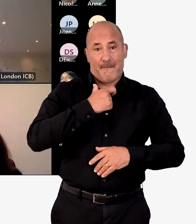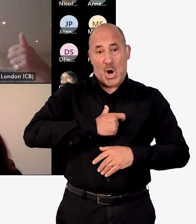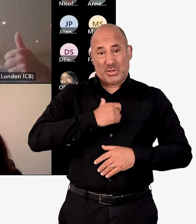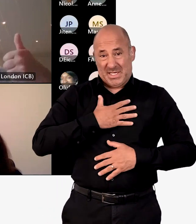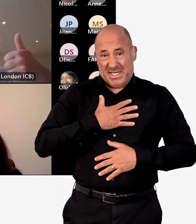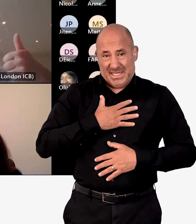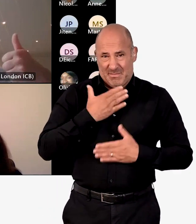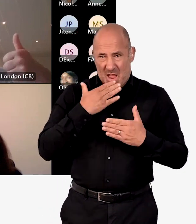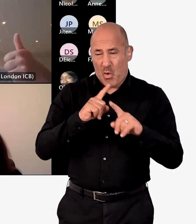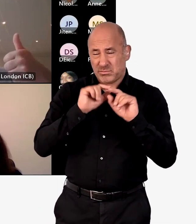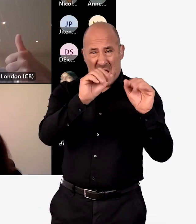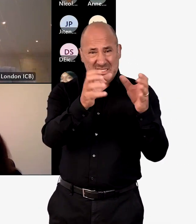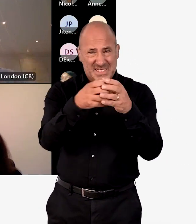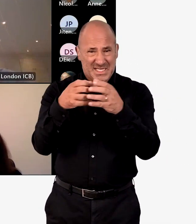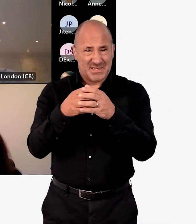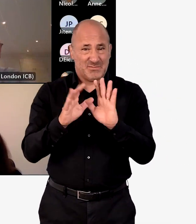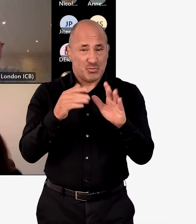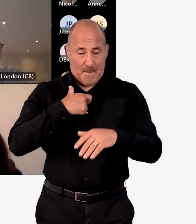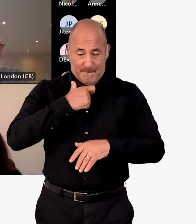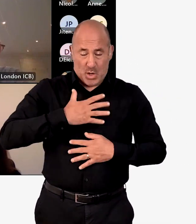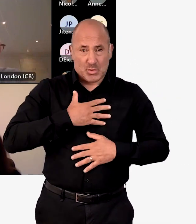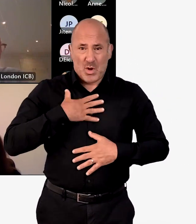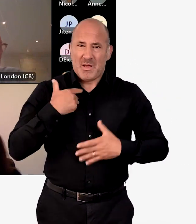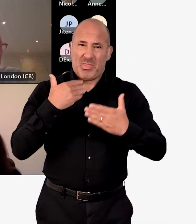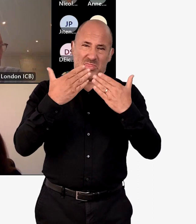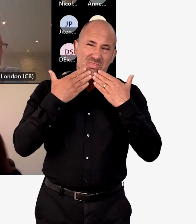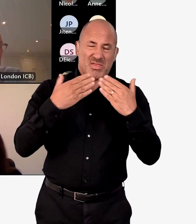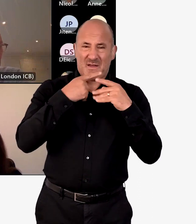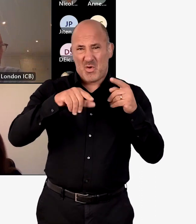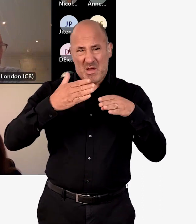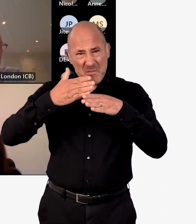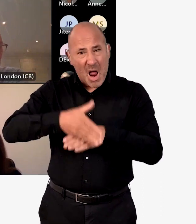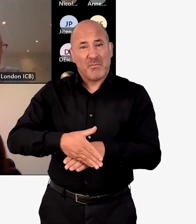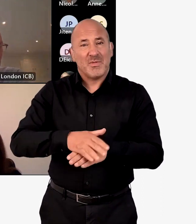say personally, as we know one of their teams, I just want to personally thank them for the work that's gone into it.